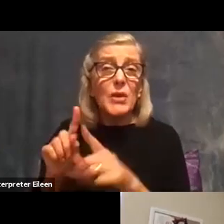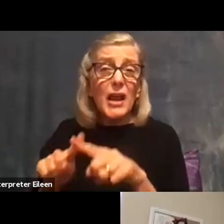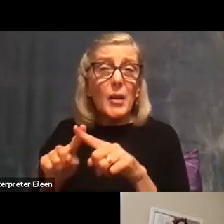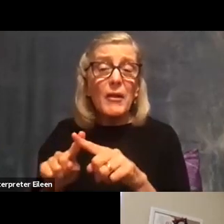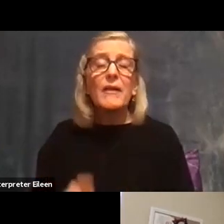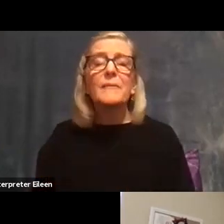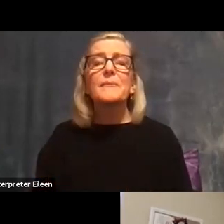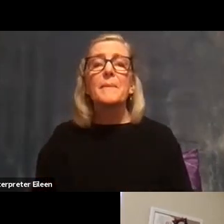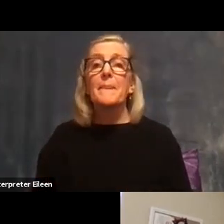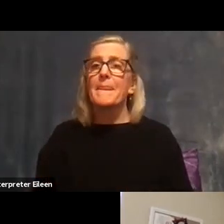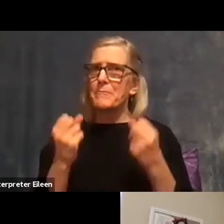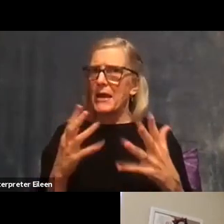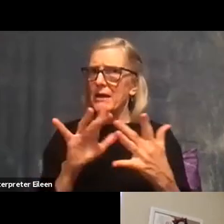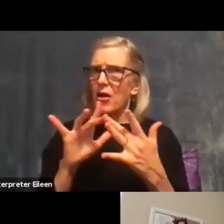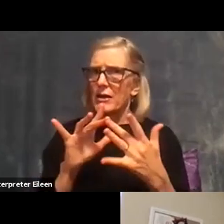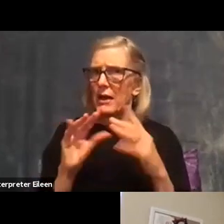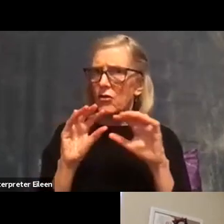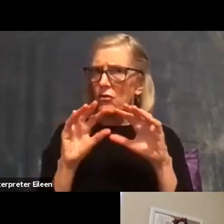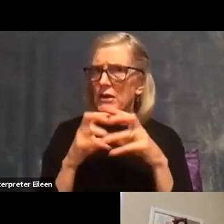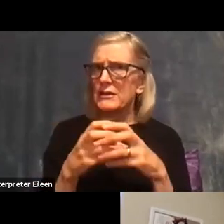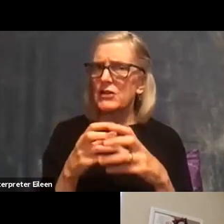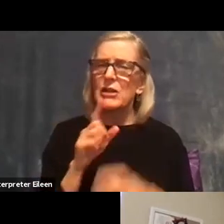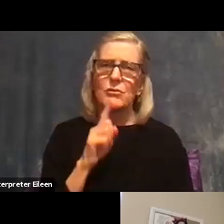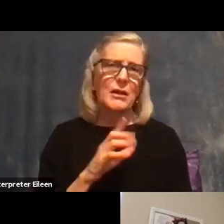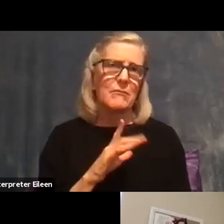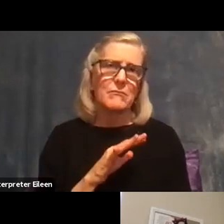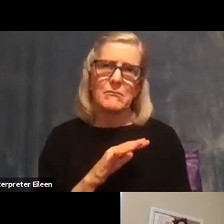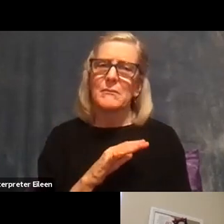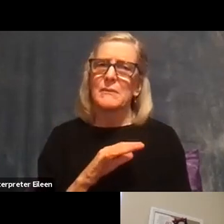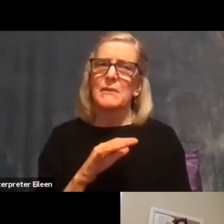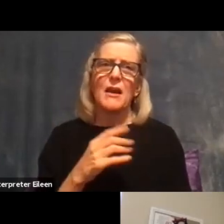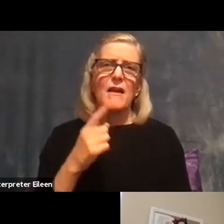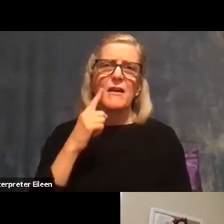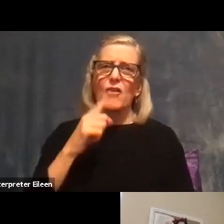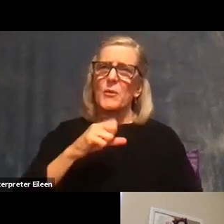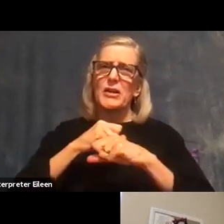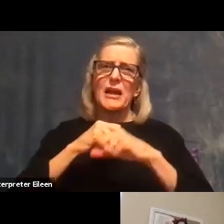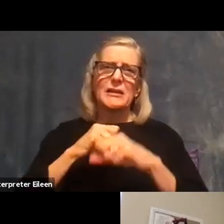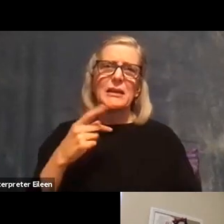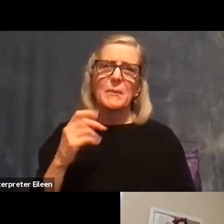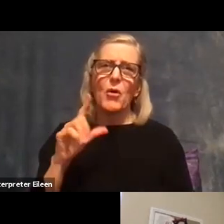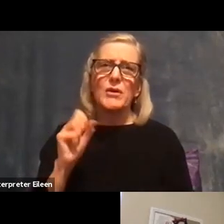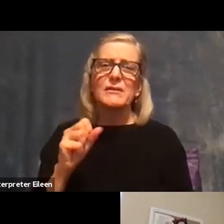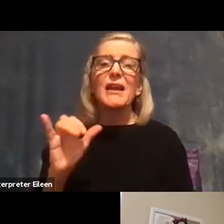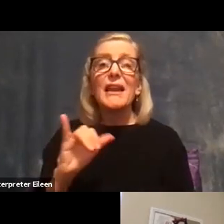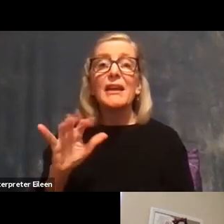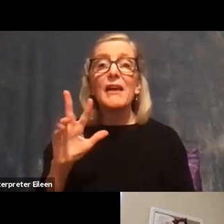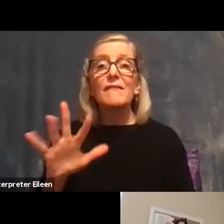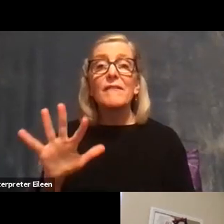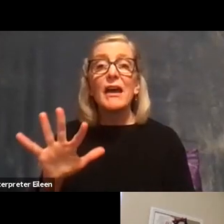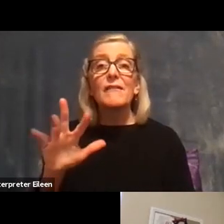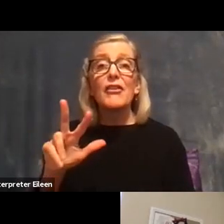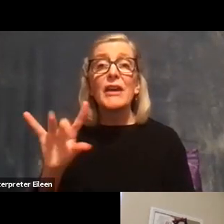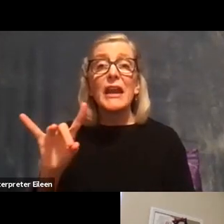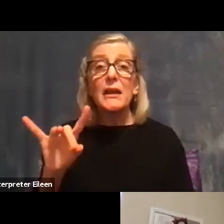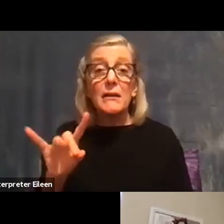of online organizations that are that are great for for projecting the polls, you like 538 that was already mentioned. Other people want